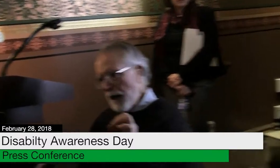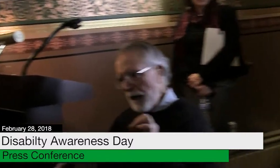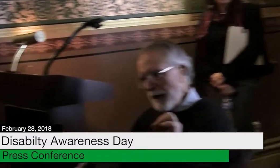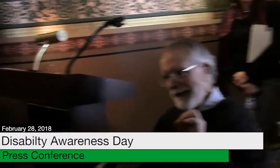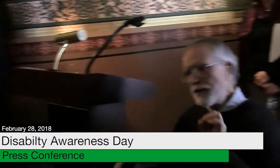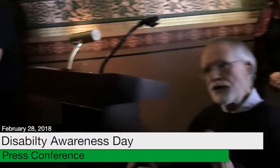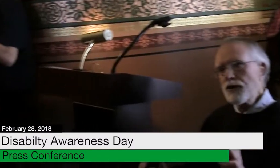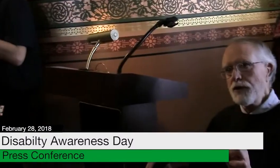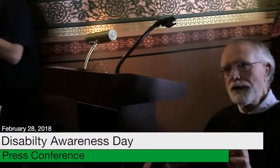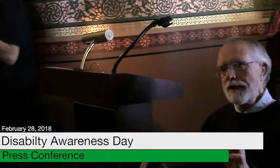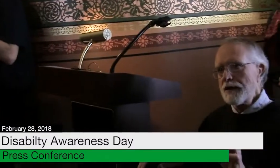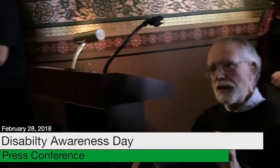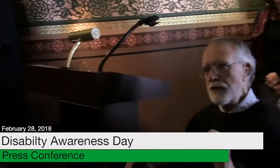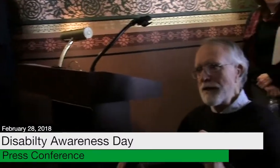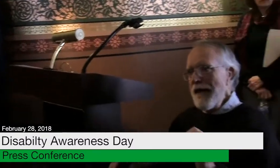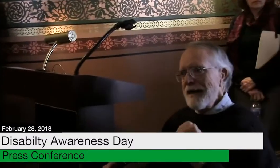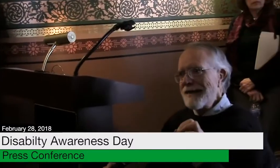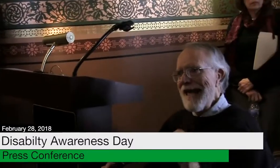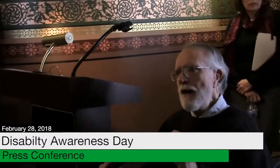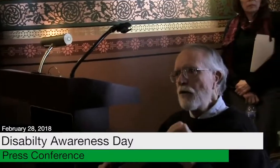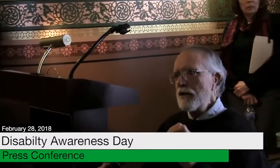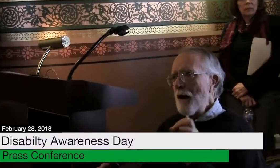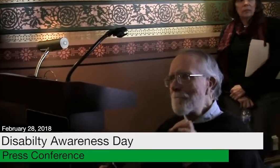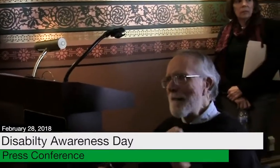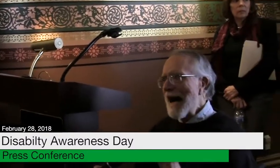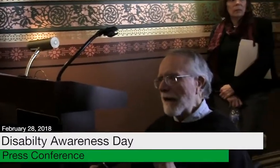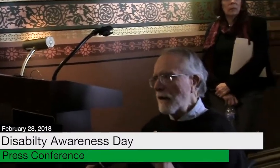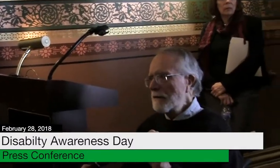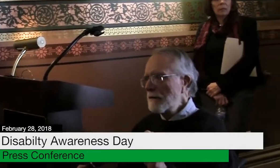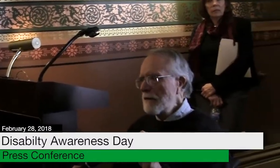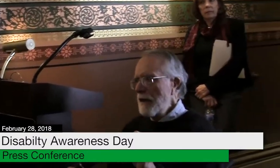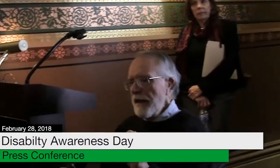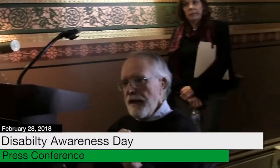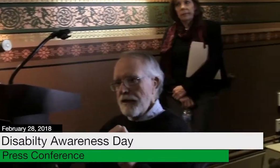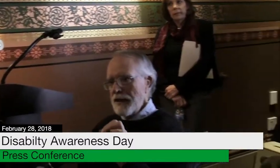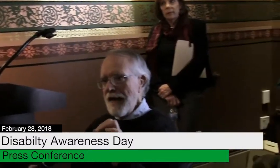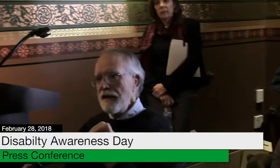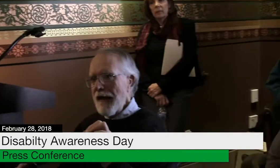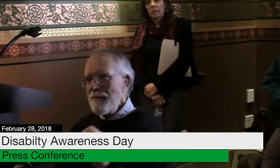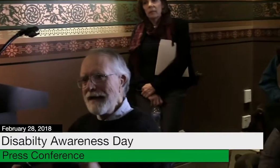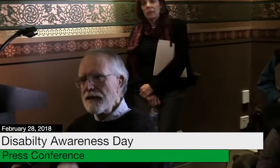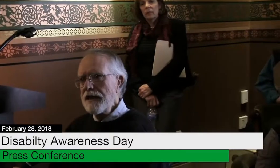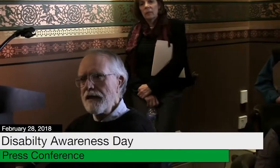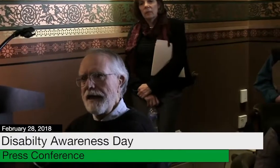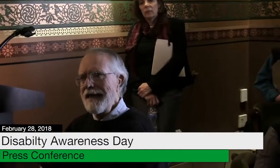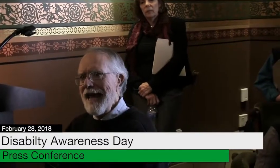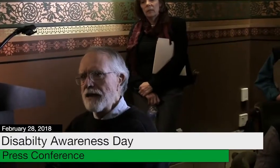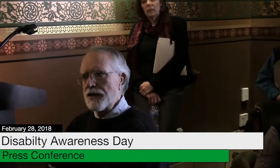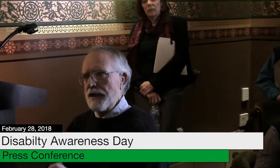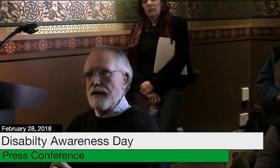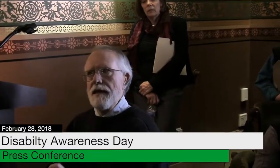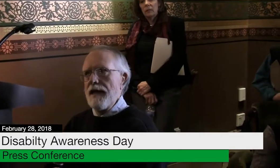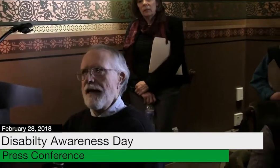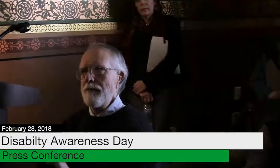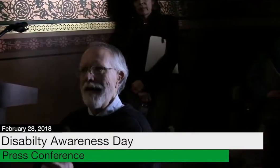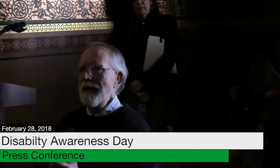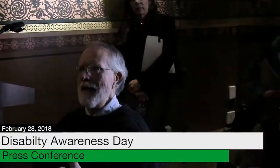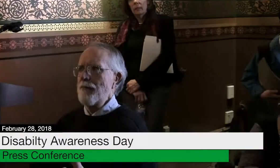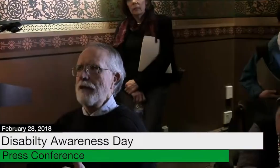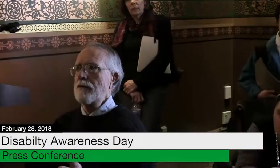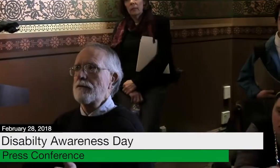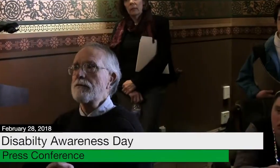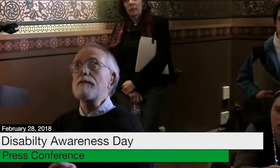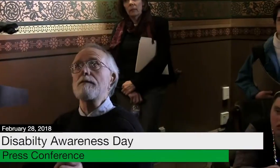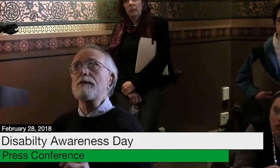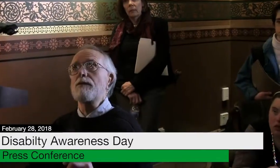instituted in this country, that was a model. It's kind of, I make a little analogy, and it may